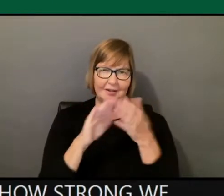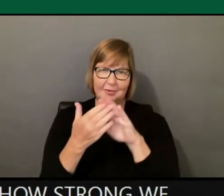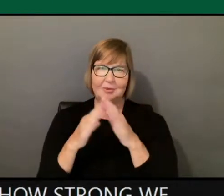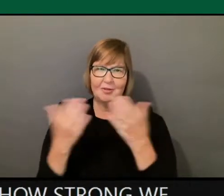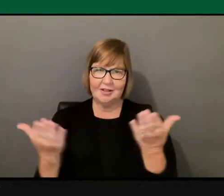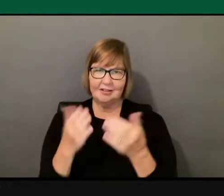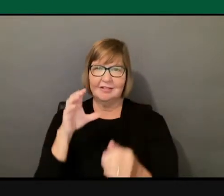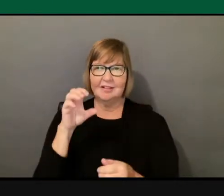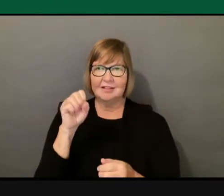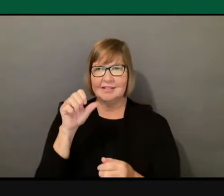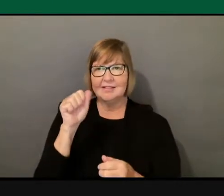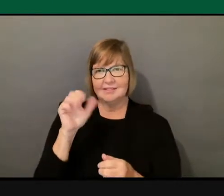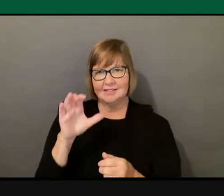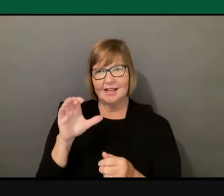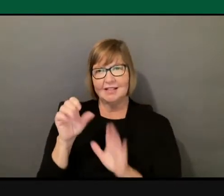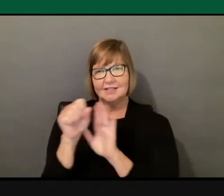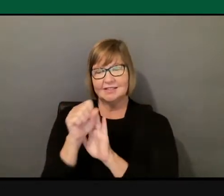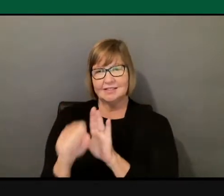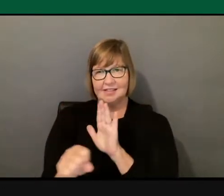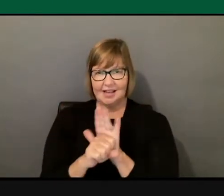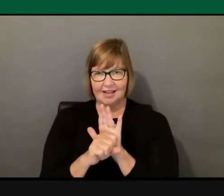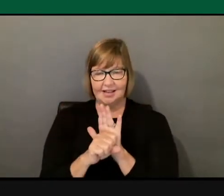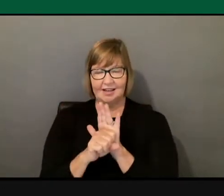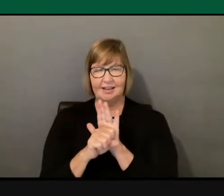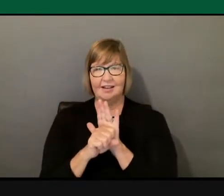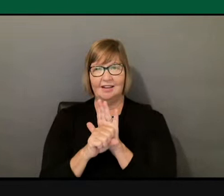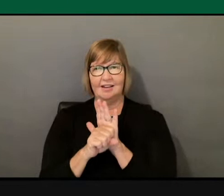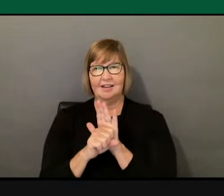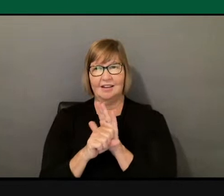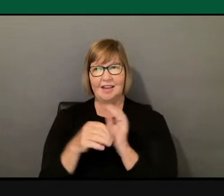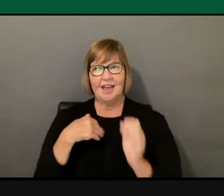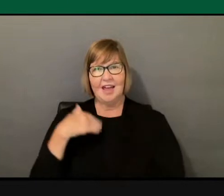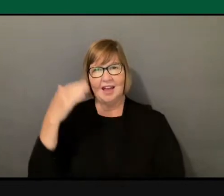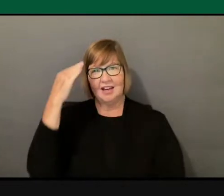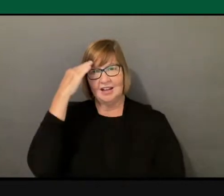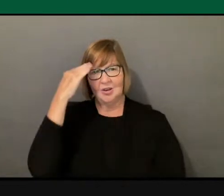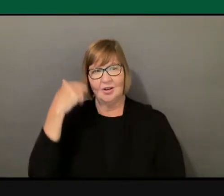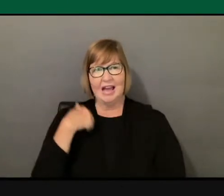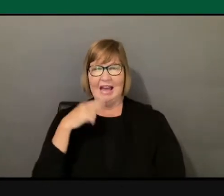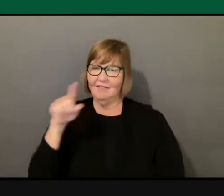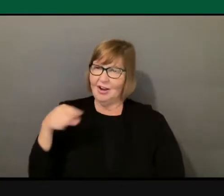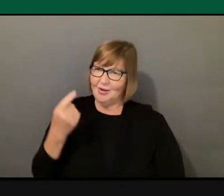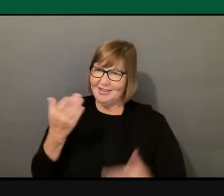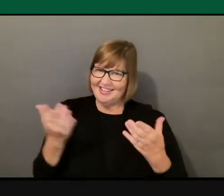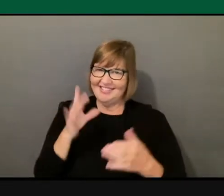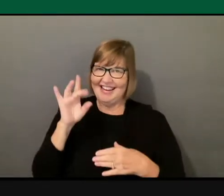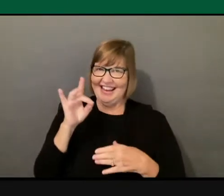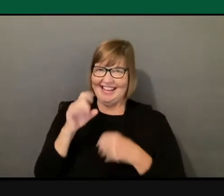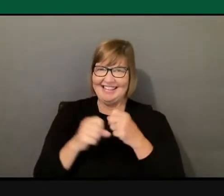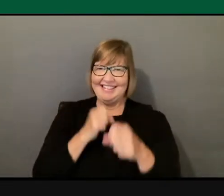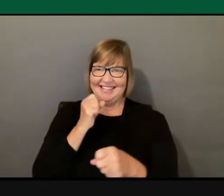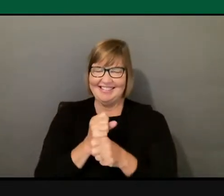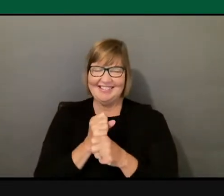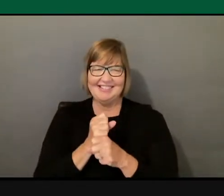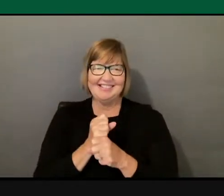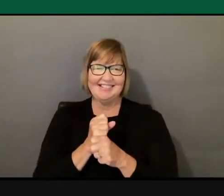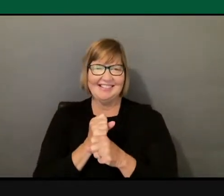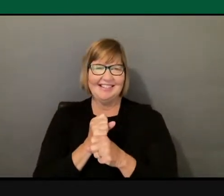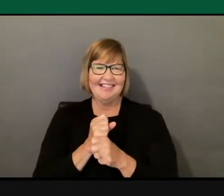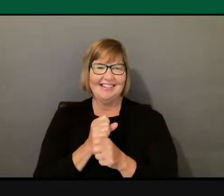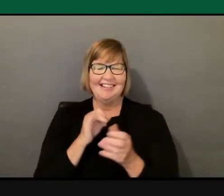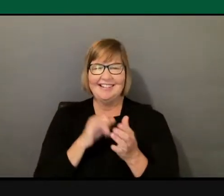And I know, because I've only been here eight years, some of the other faculty would laugh at me. Oh really, that's not a lot.